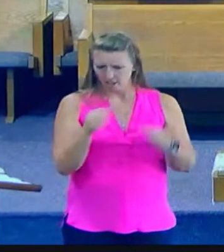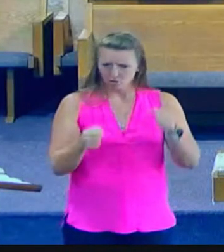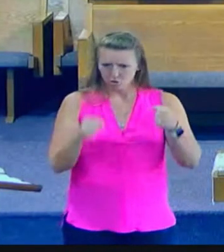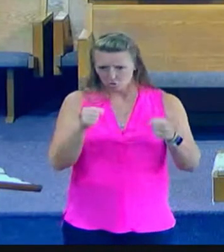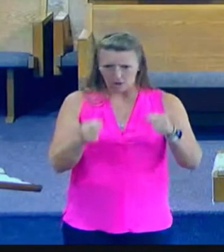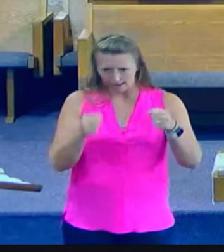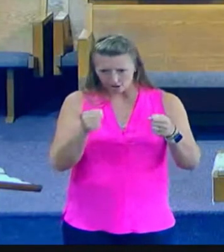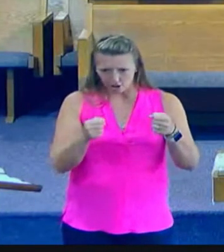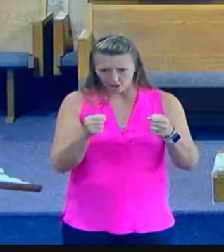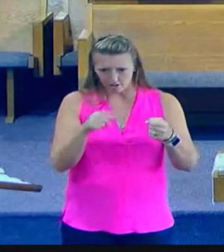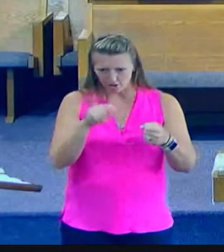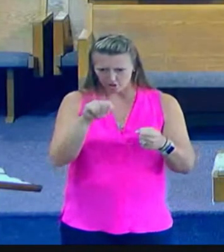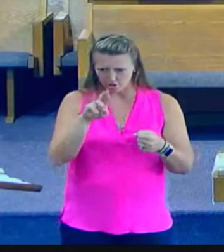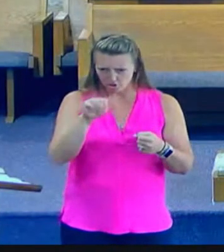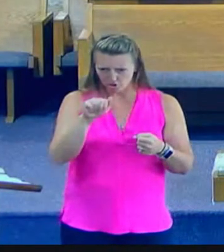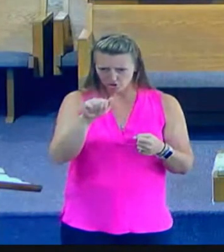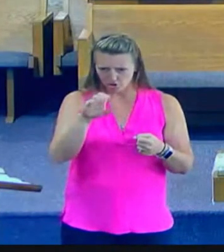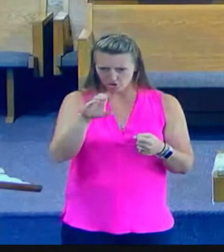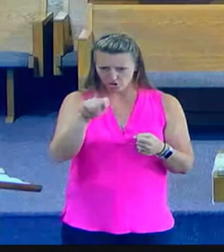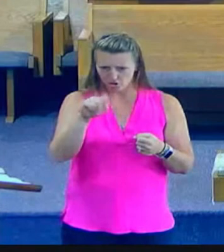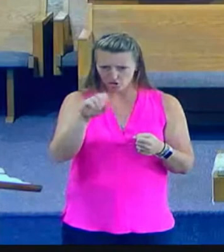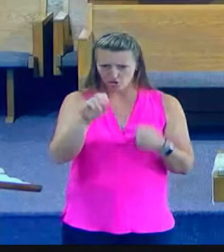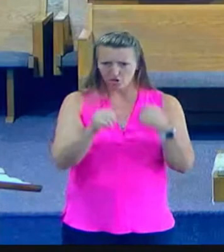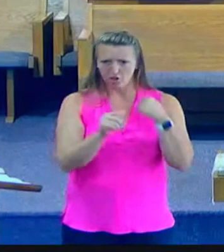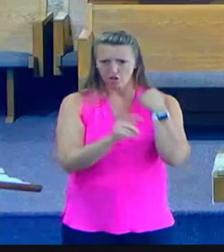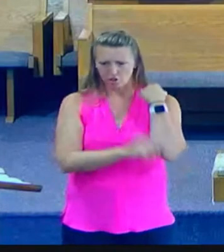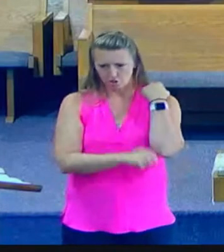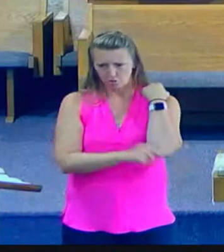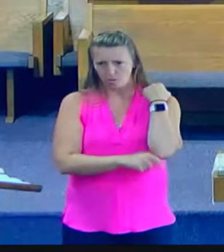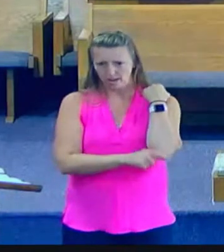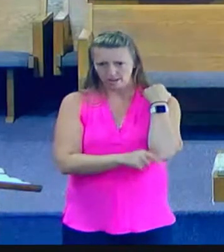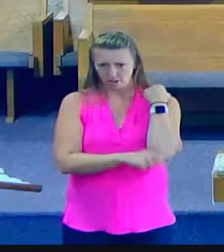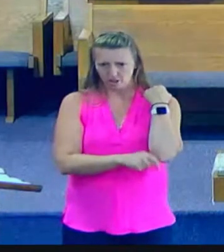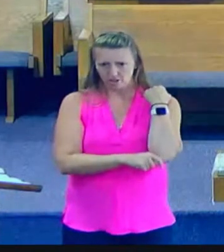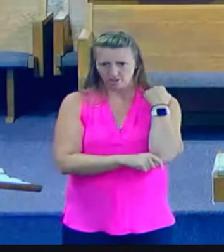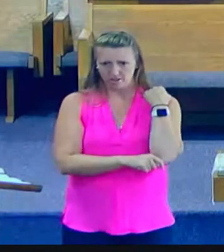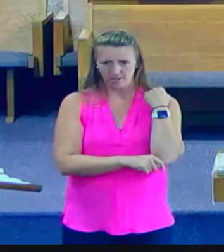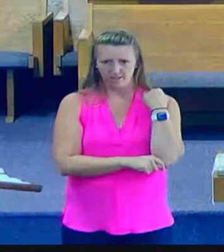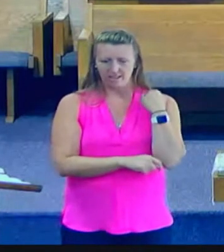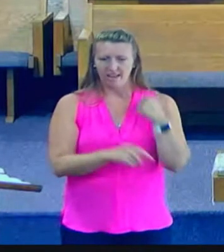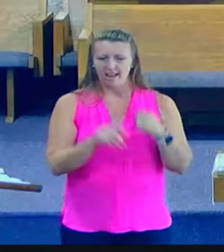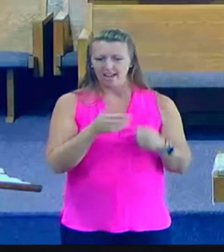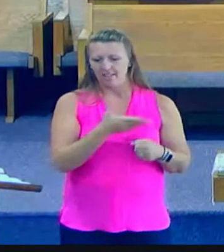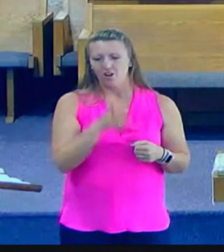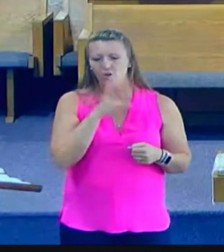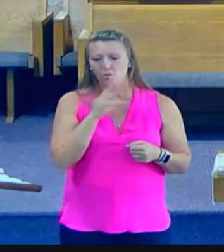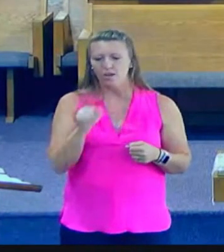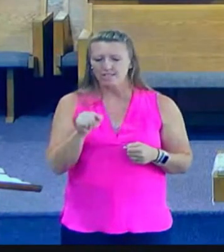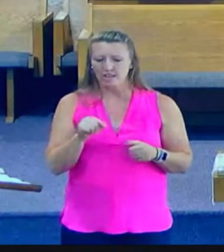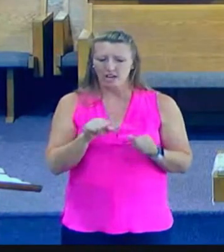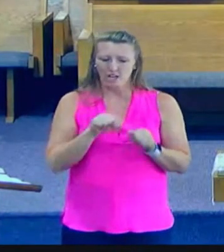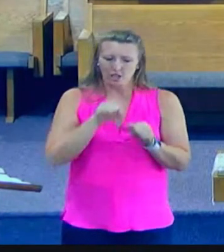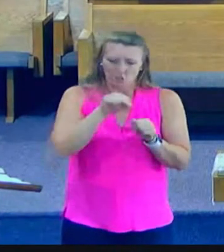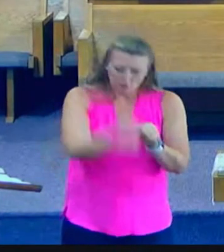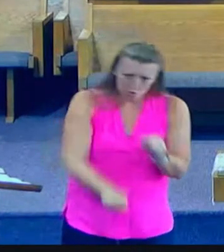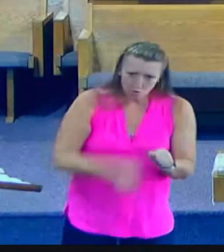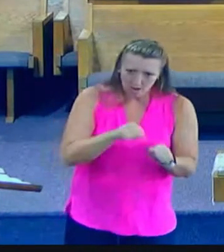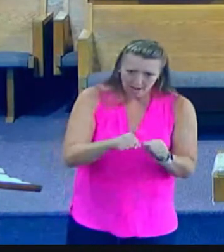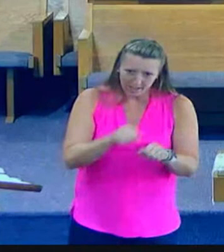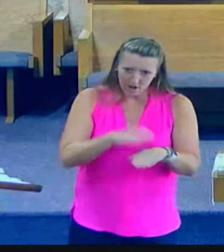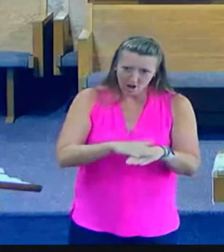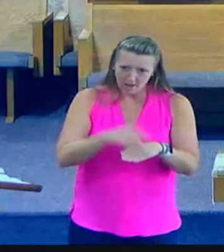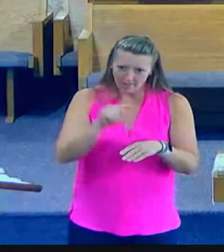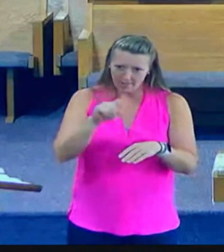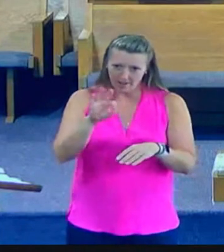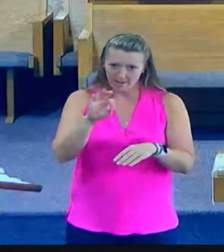crank in the front of the tractor, and with all of his might he would hurl that crank, and what that did was